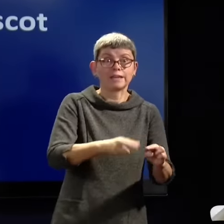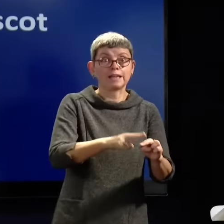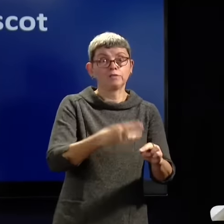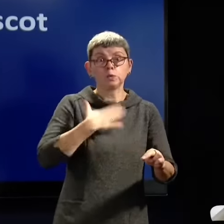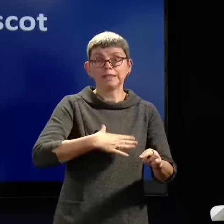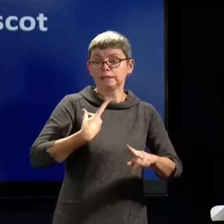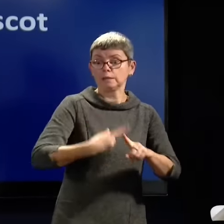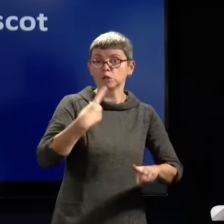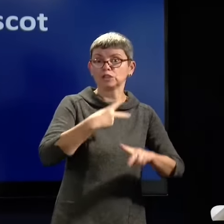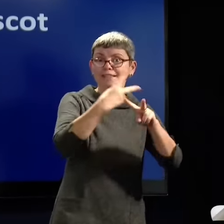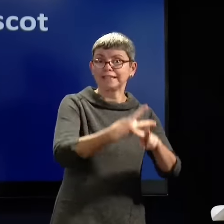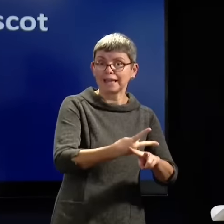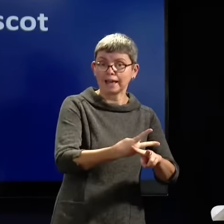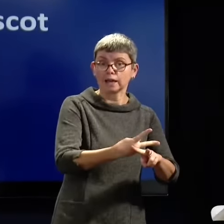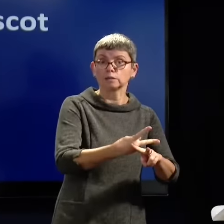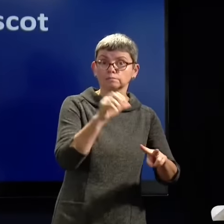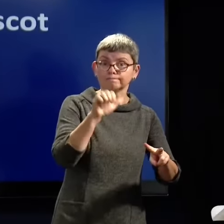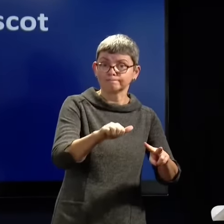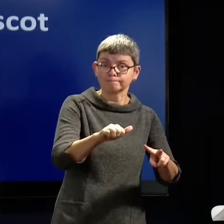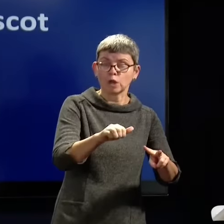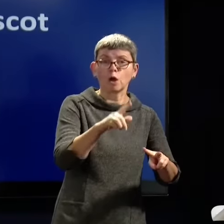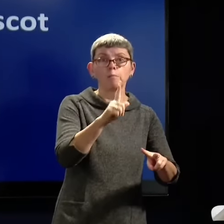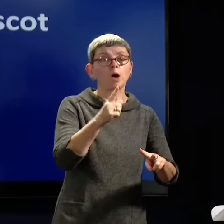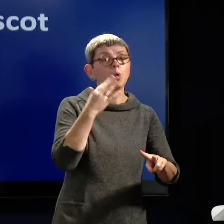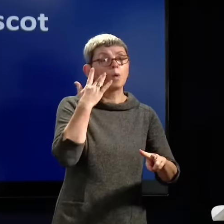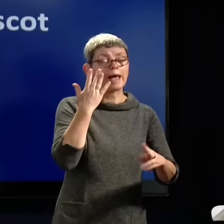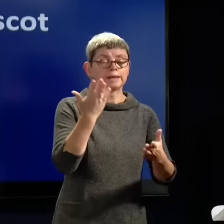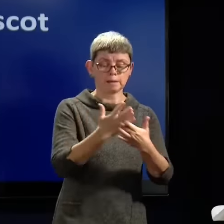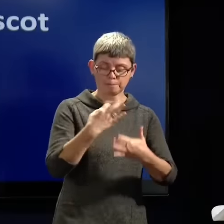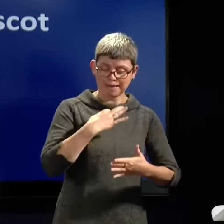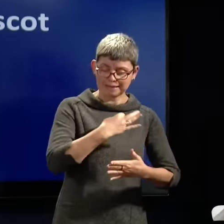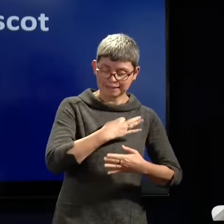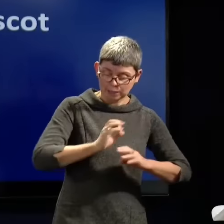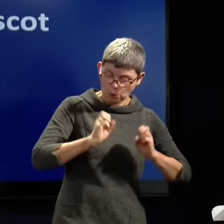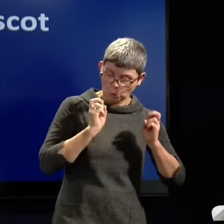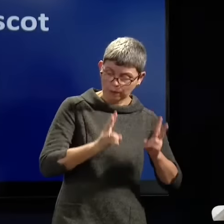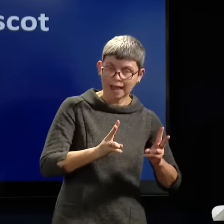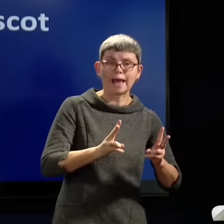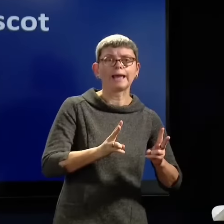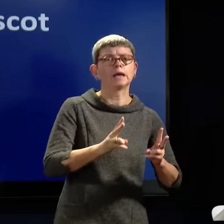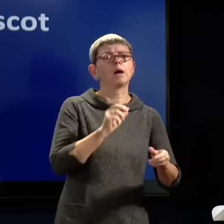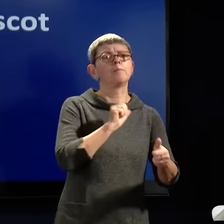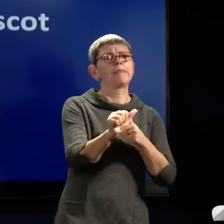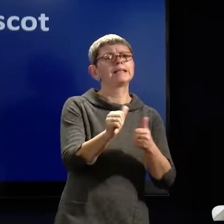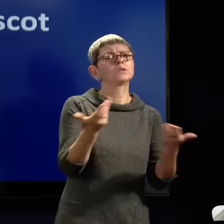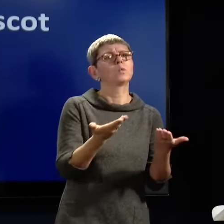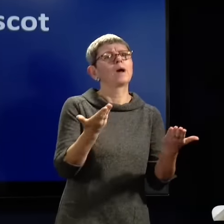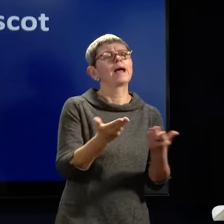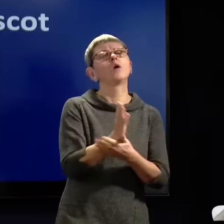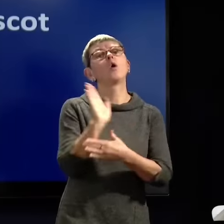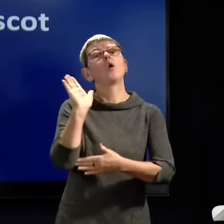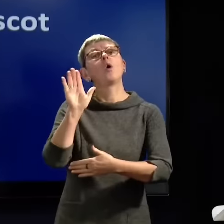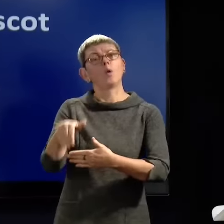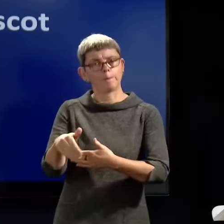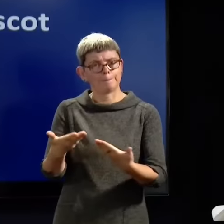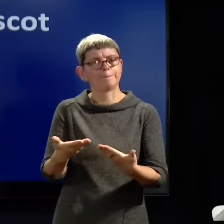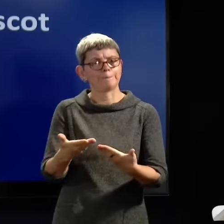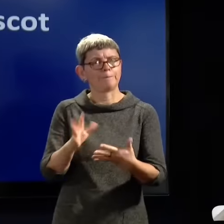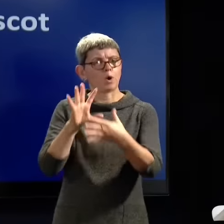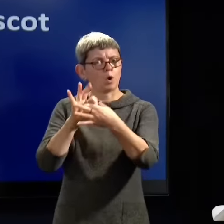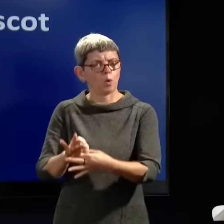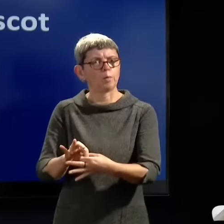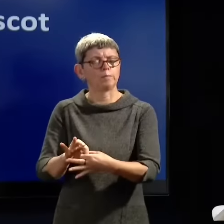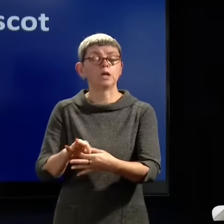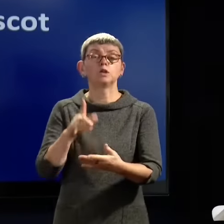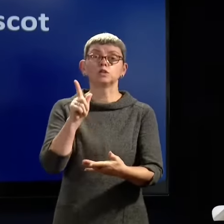would stress that actually once you're medically stable, the better alternatives to be back home in the community. I'm going to work on improving